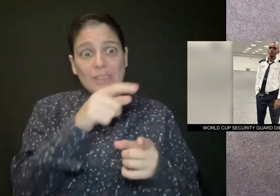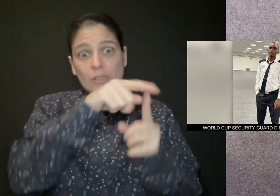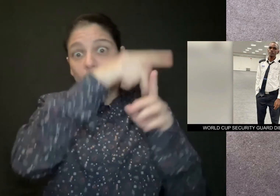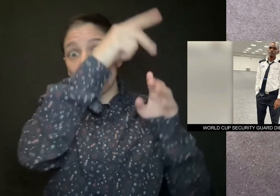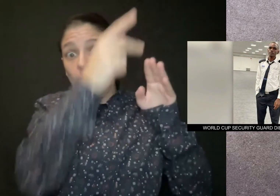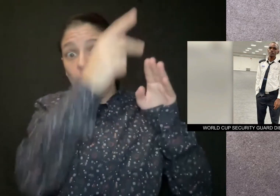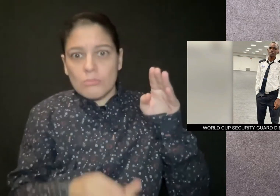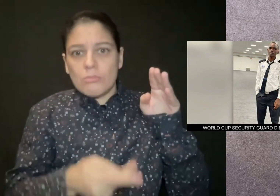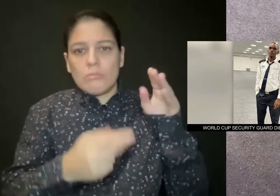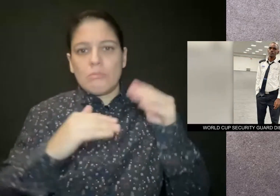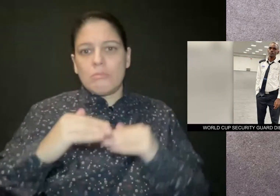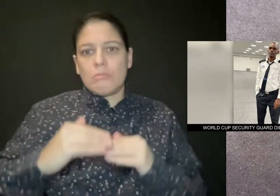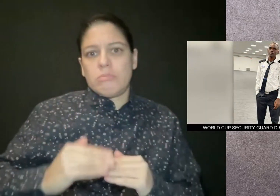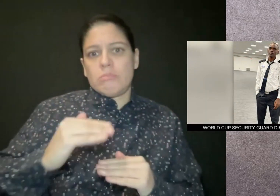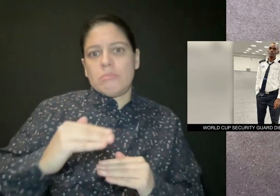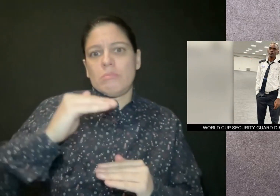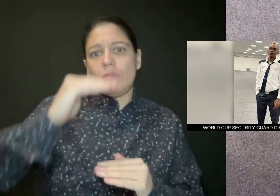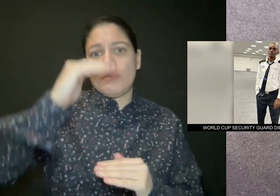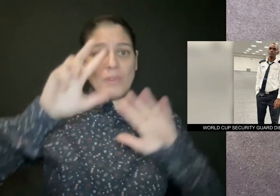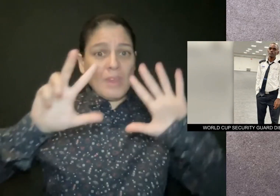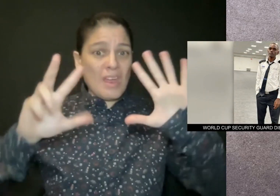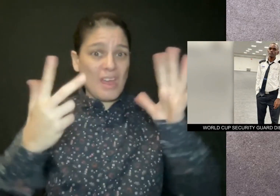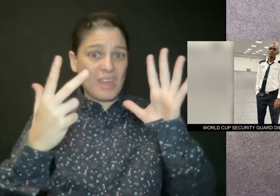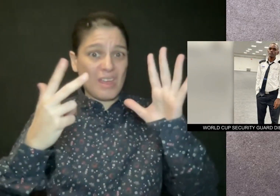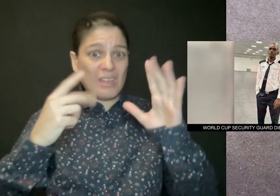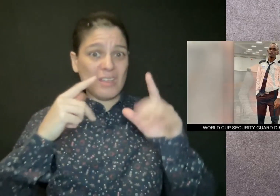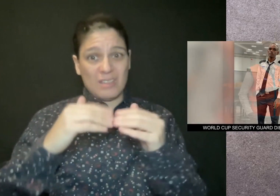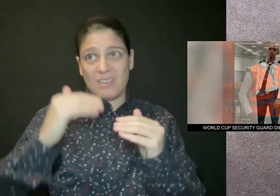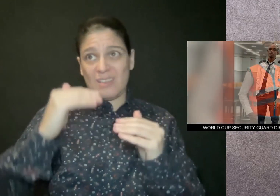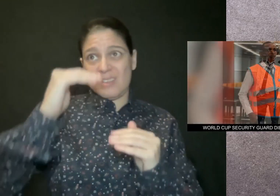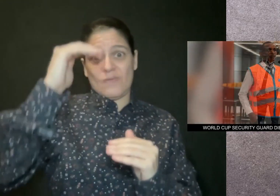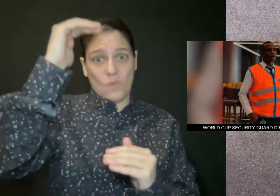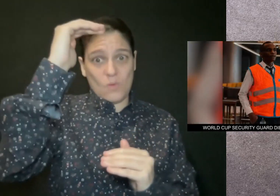His employer says he fell from the eighth floor of the stadium while on duty.